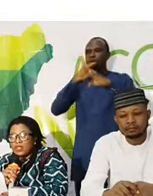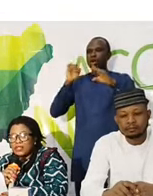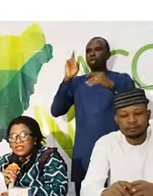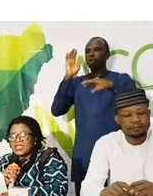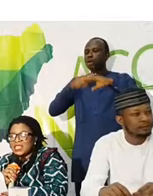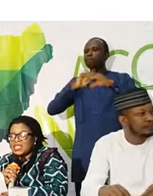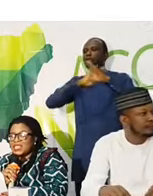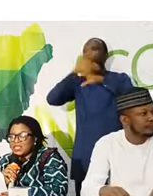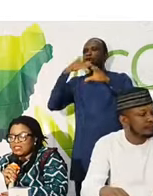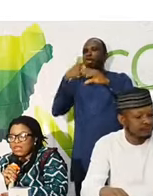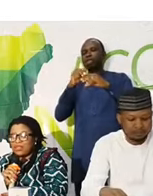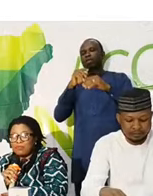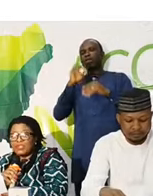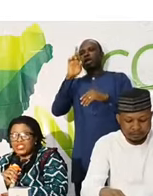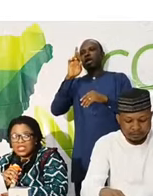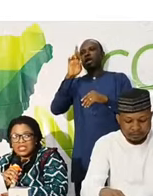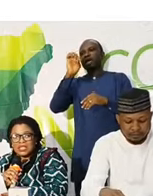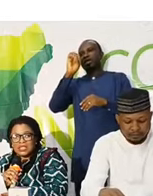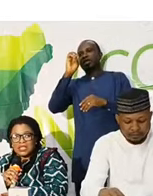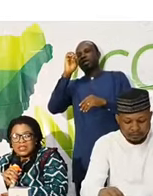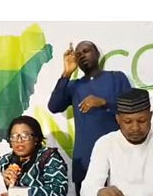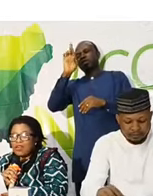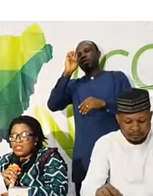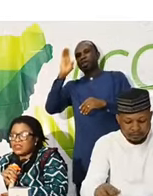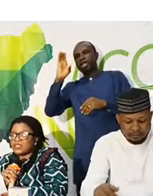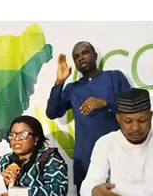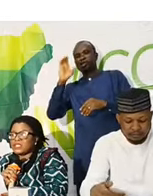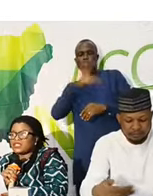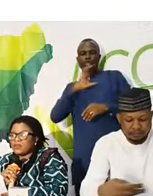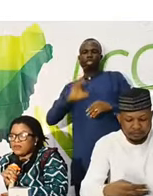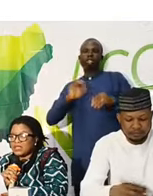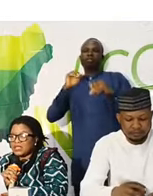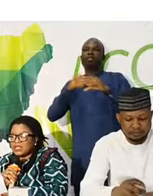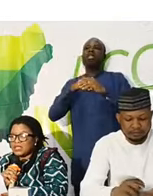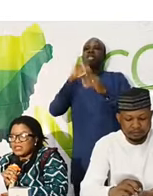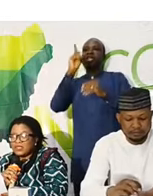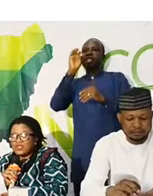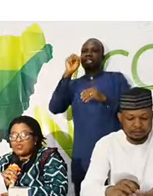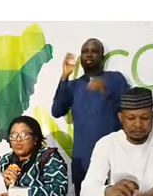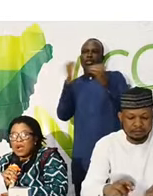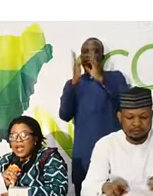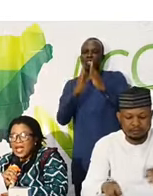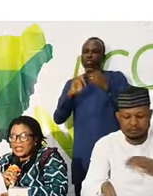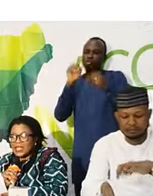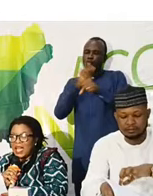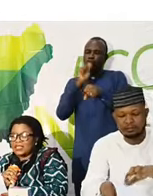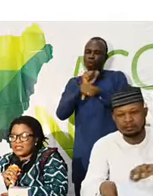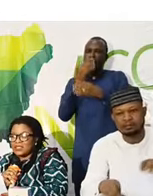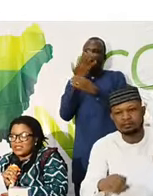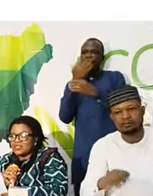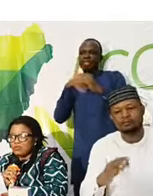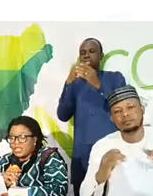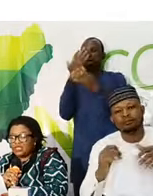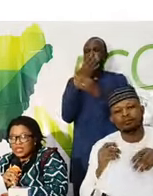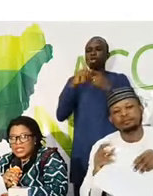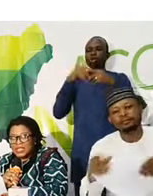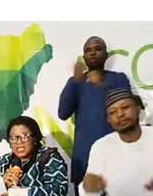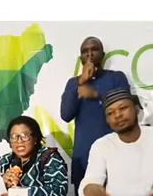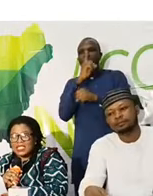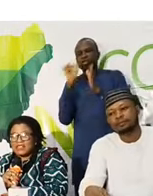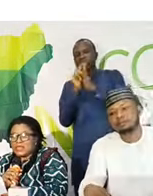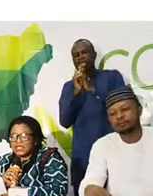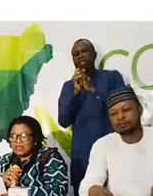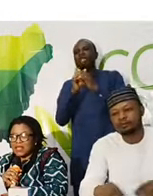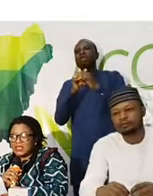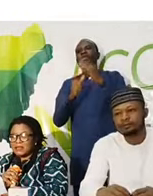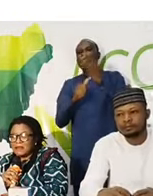all the resident electoral commissioners, calling on the desk officers to work hand in hand to make sure that these